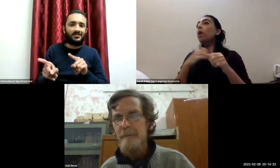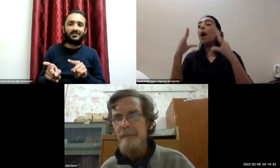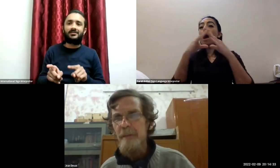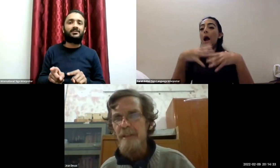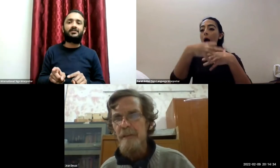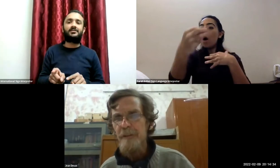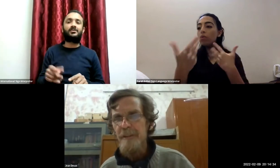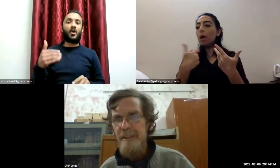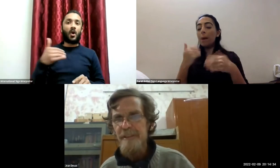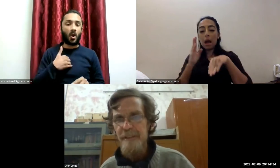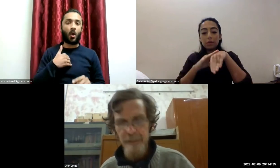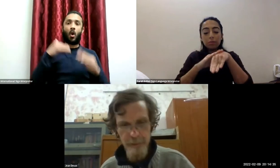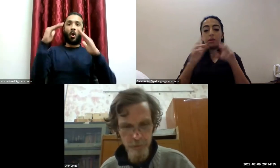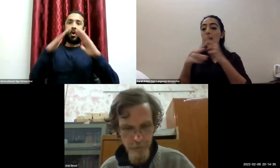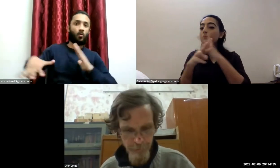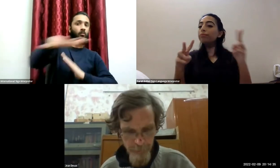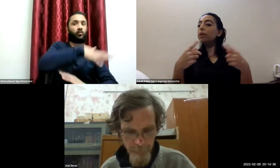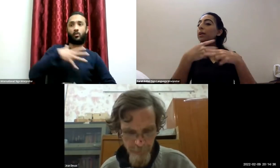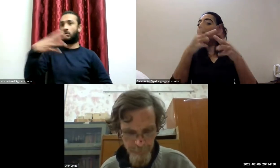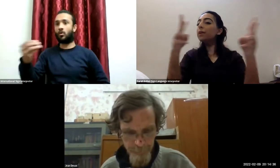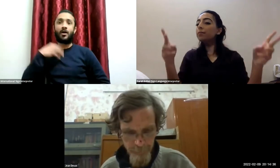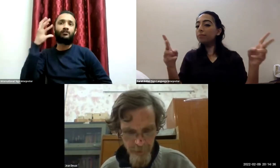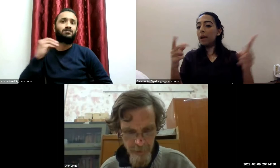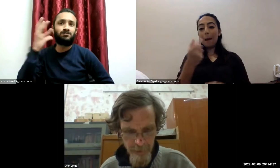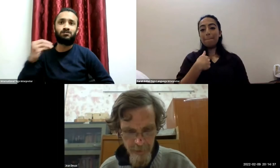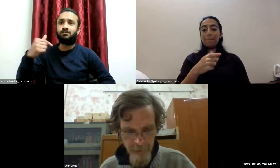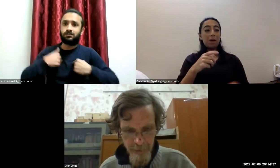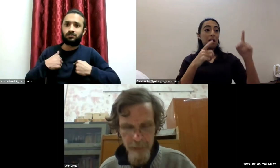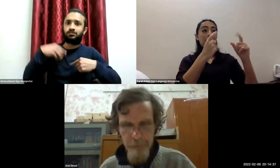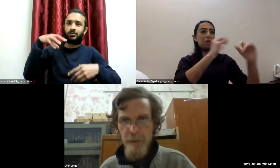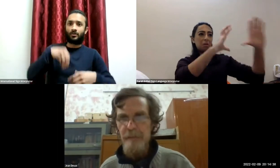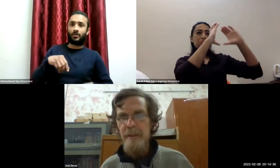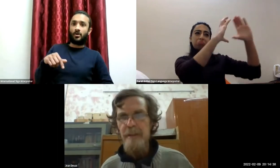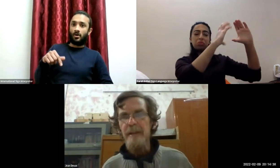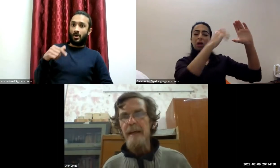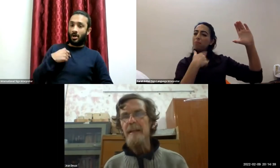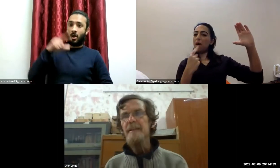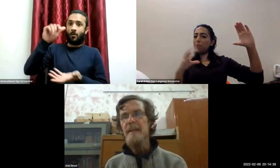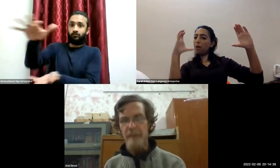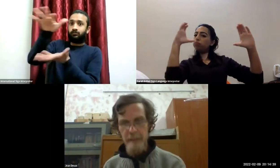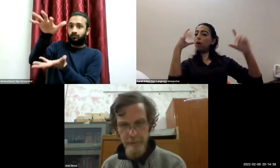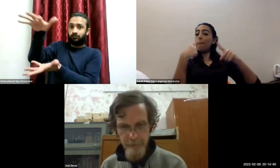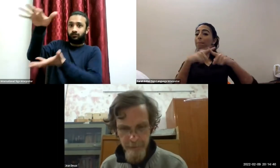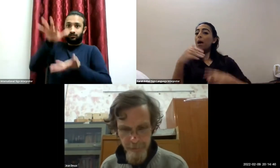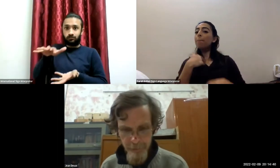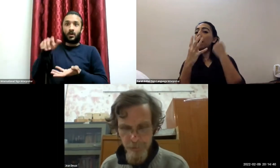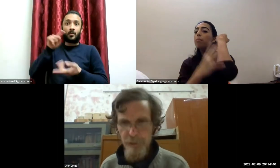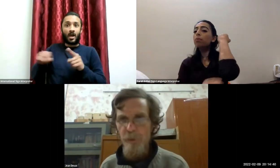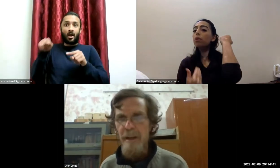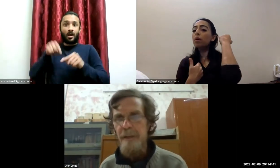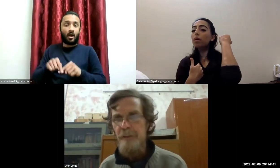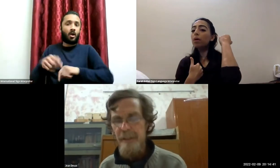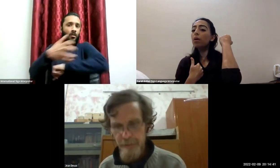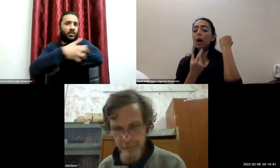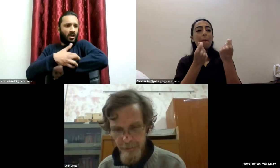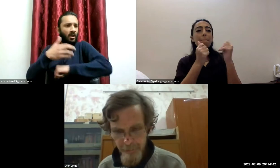may mean different things to different people if you live in a healthy environment you